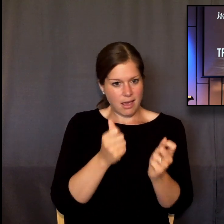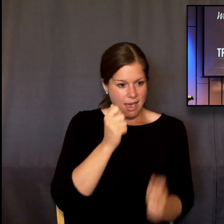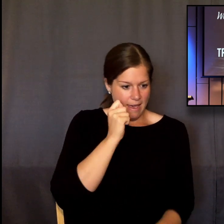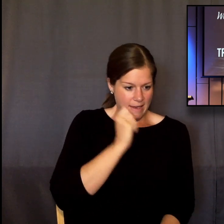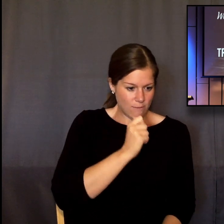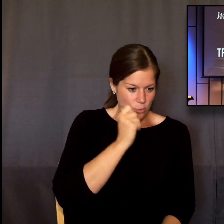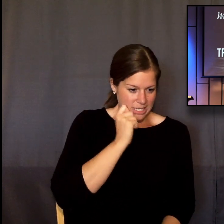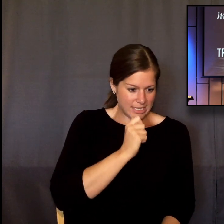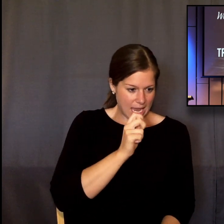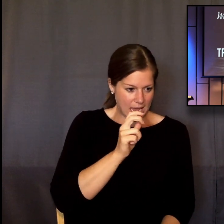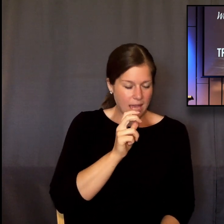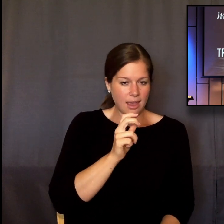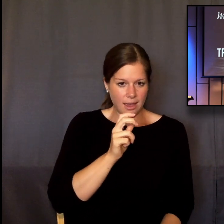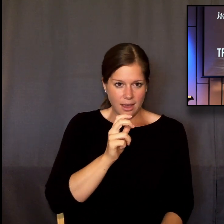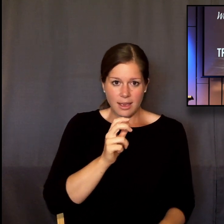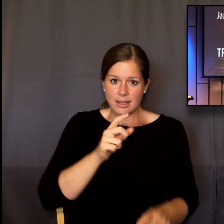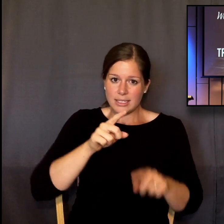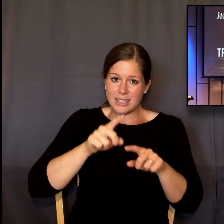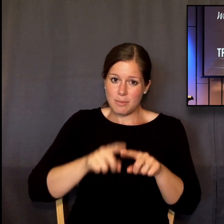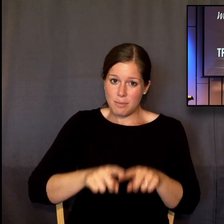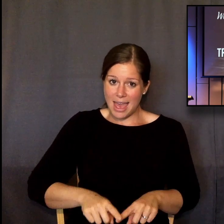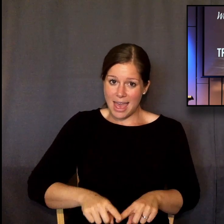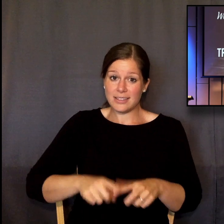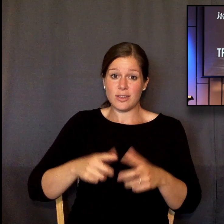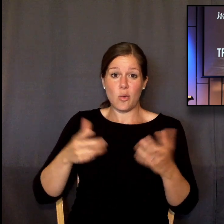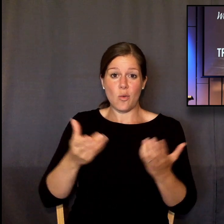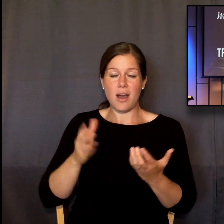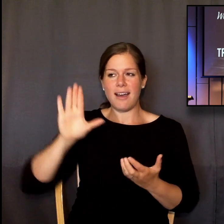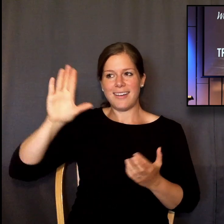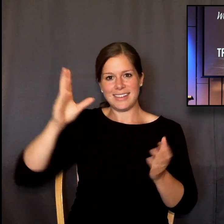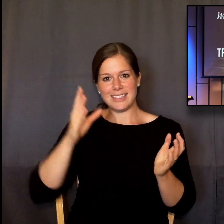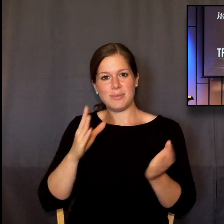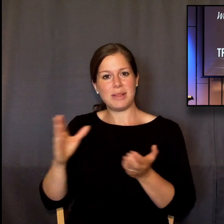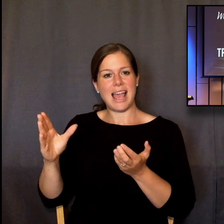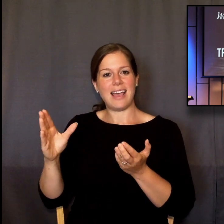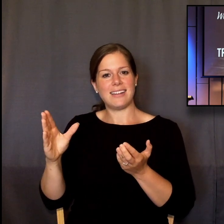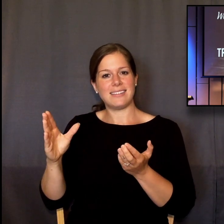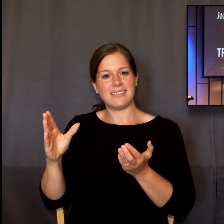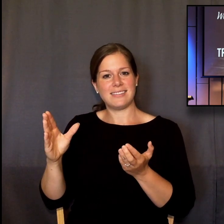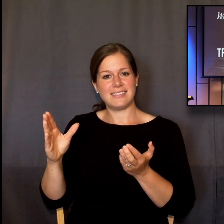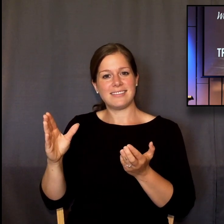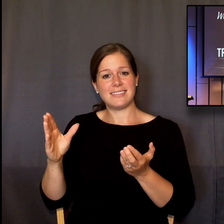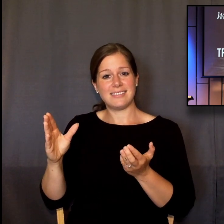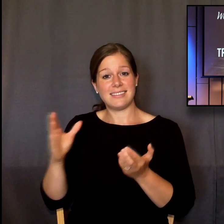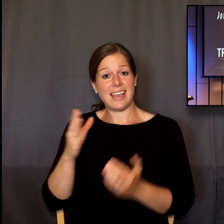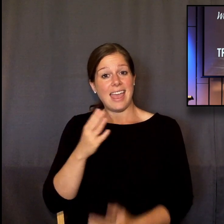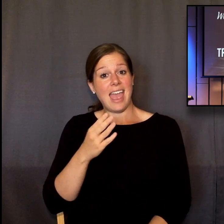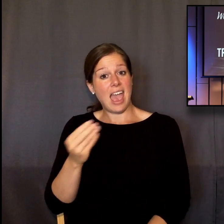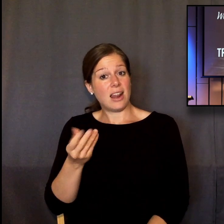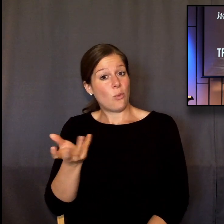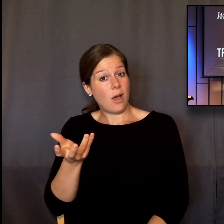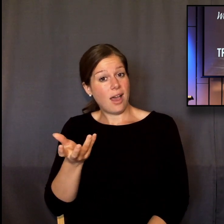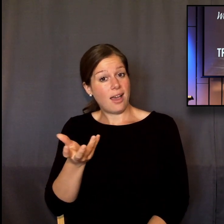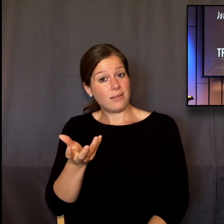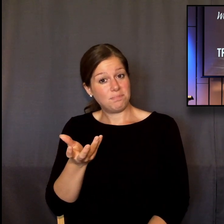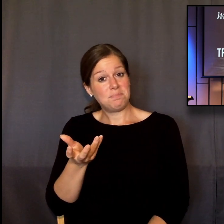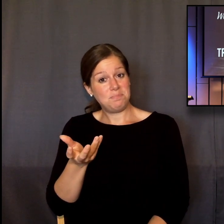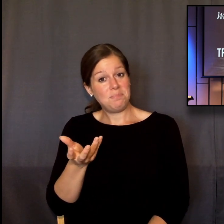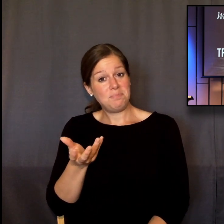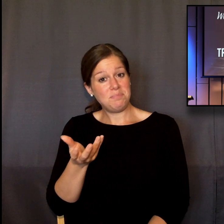every day based on a standard, a pattern. And that pattern, that plan, is based on what? Notice the text. That